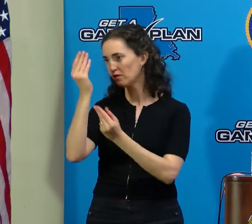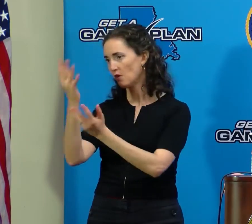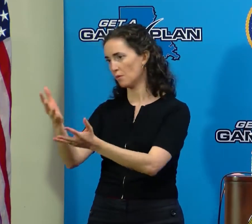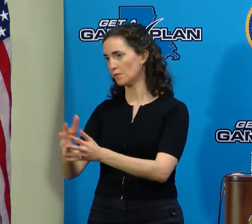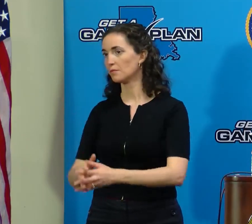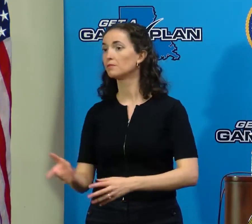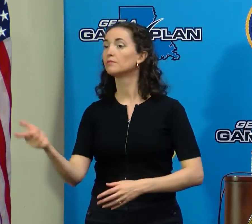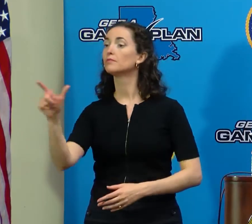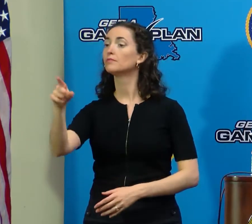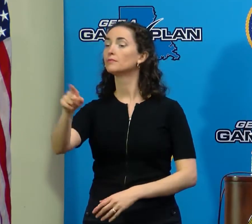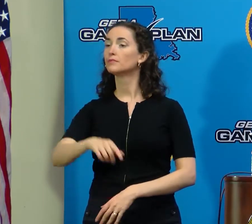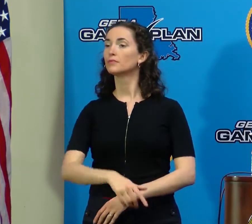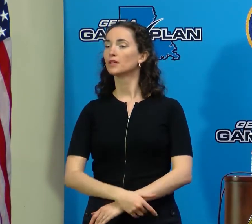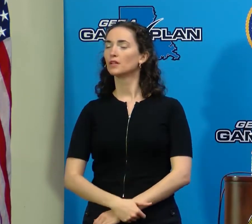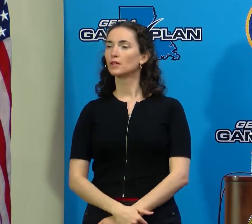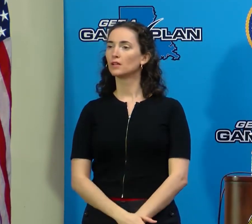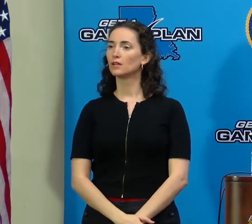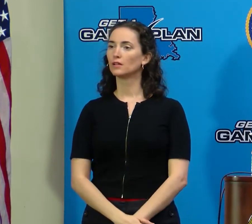Yes, sir.